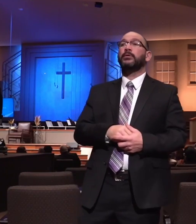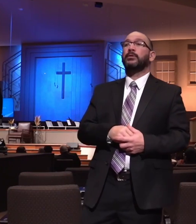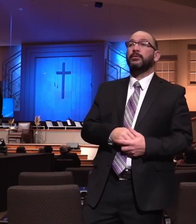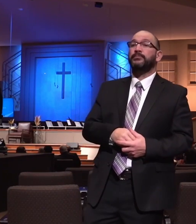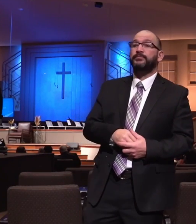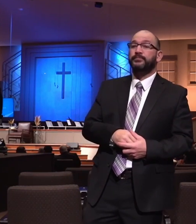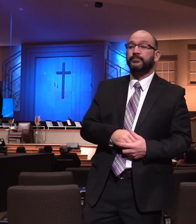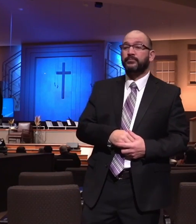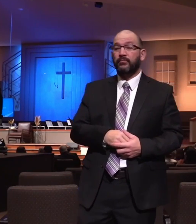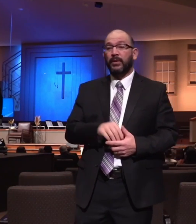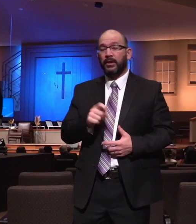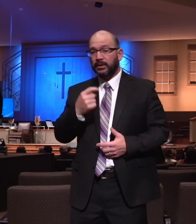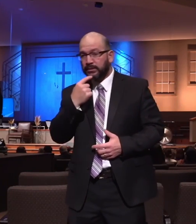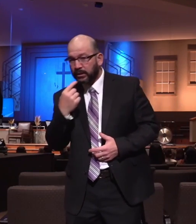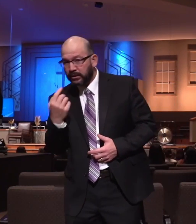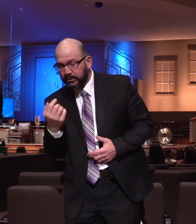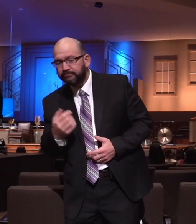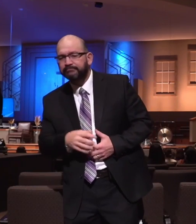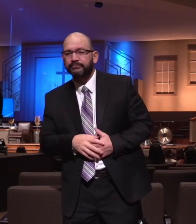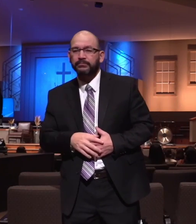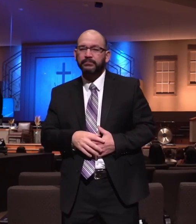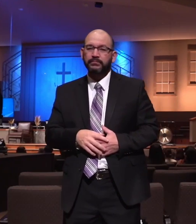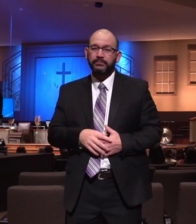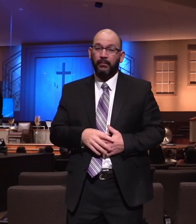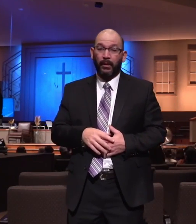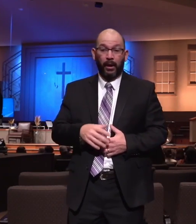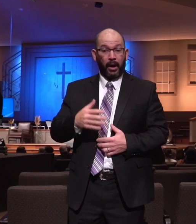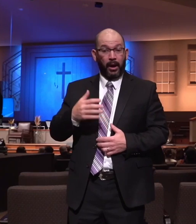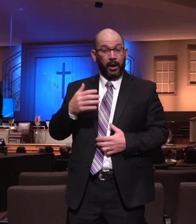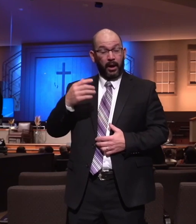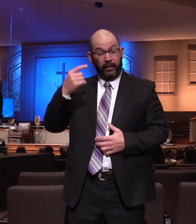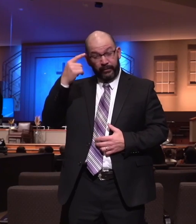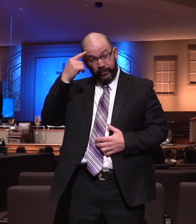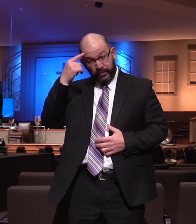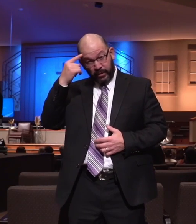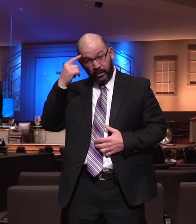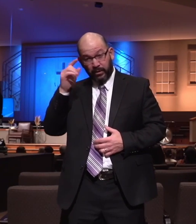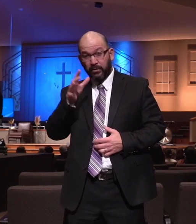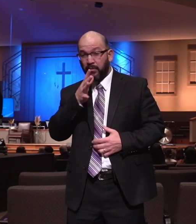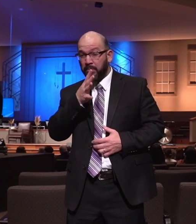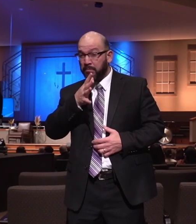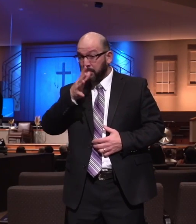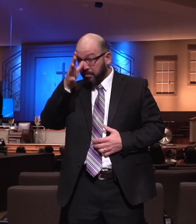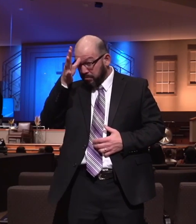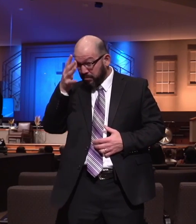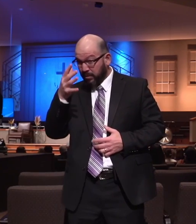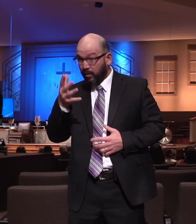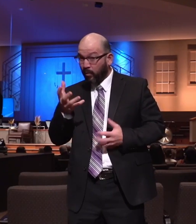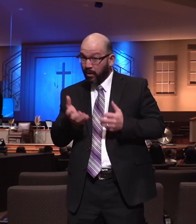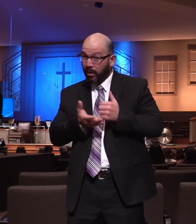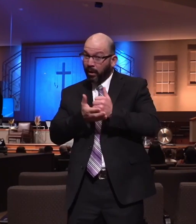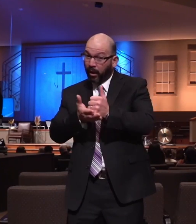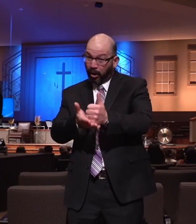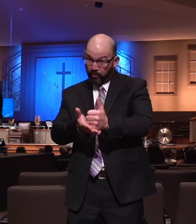you ought to say things like this. I don't think your mom and dad would ever try to do something that would harm you. Your mom and dad are good people.